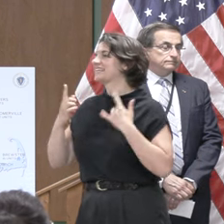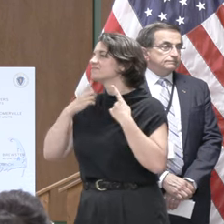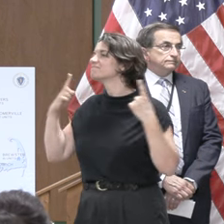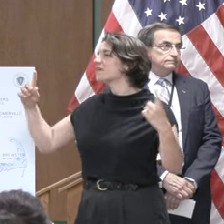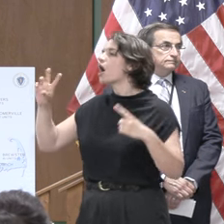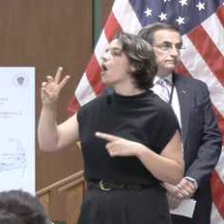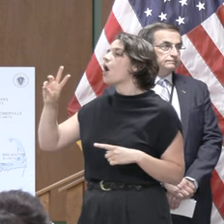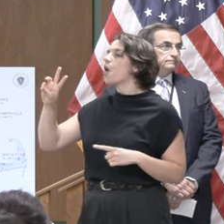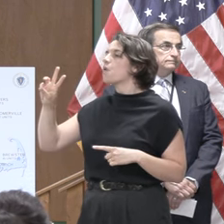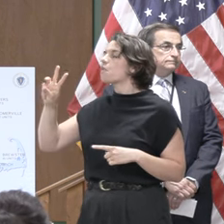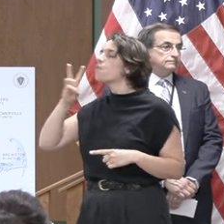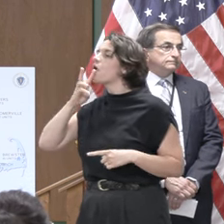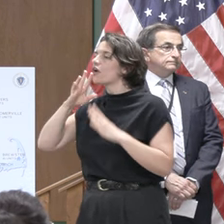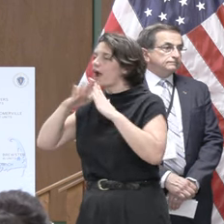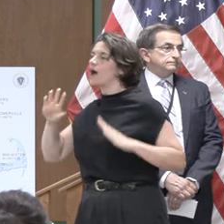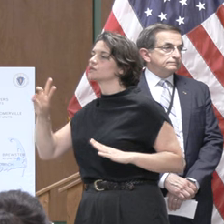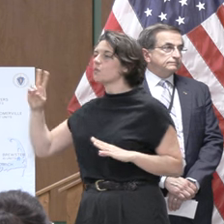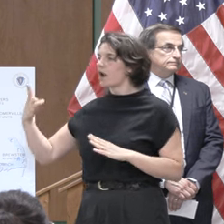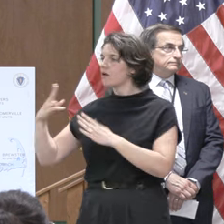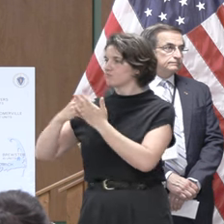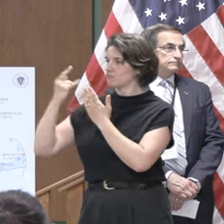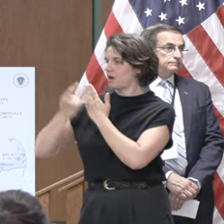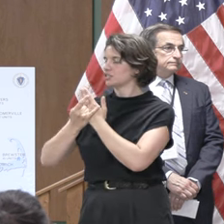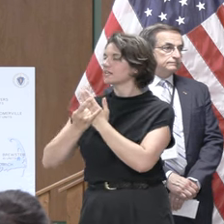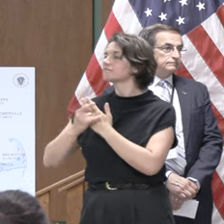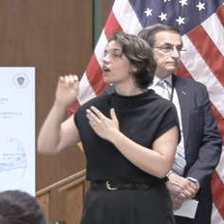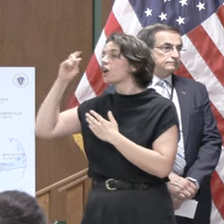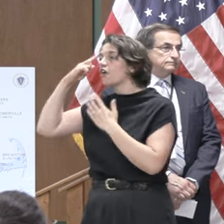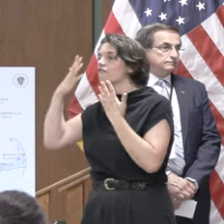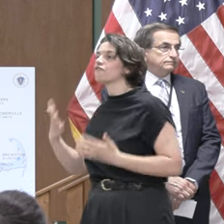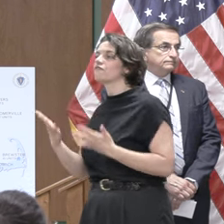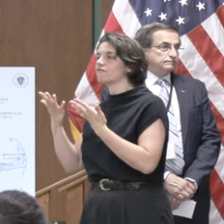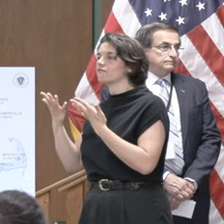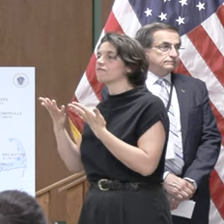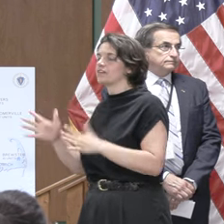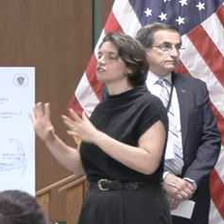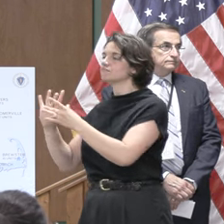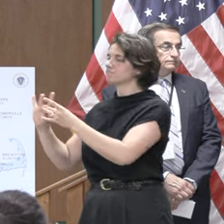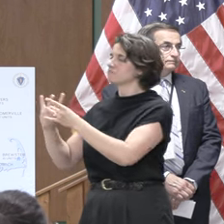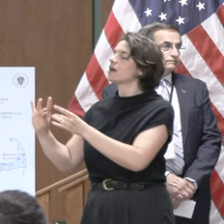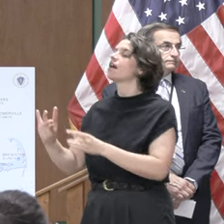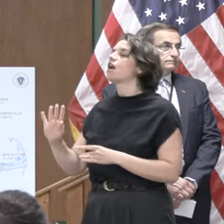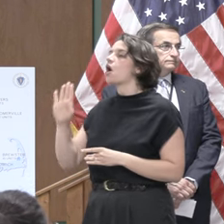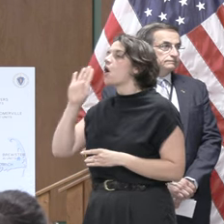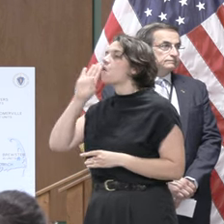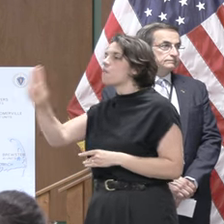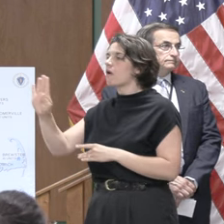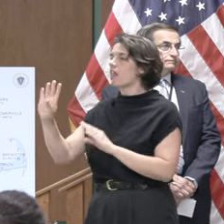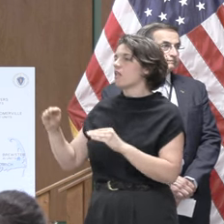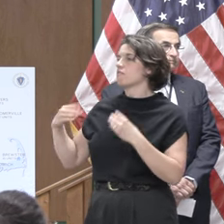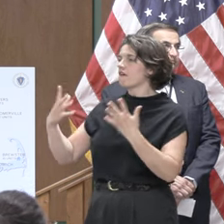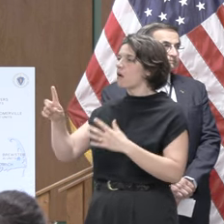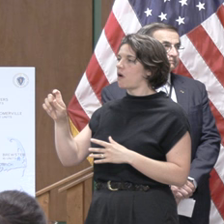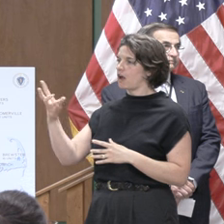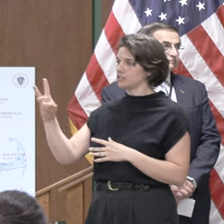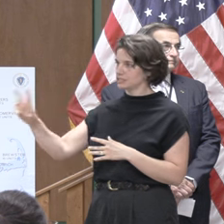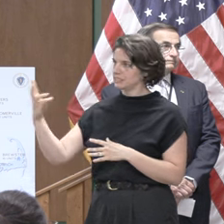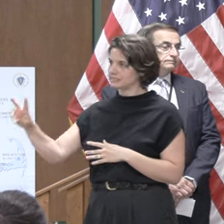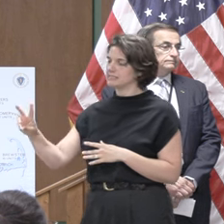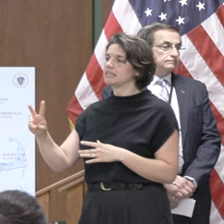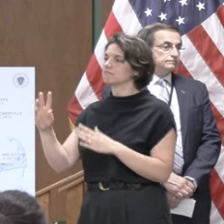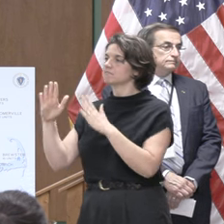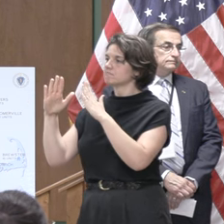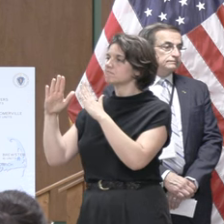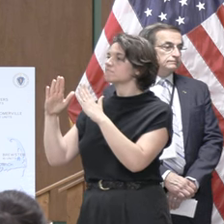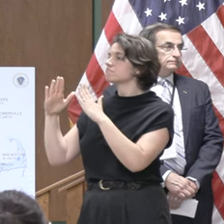project will create as the governor mentioned 116 units of housing for residents who are deaf deaf blind or near deaf